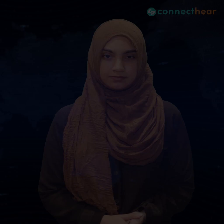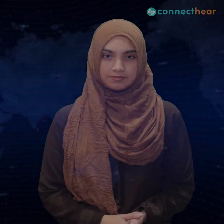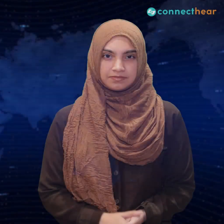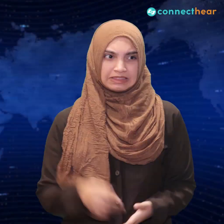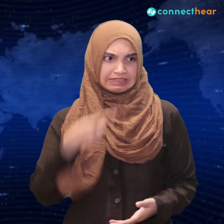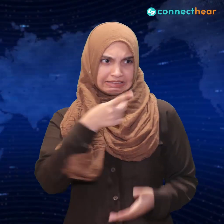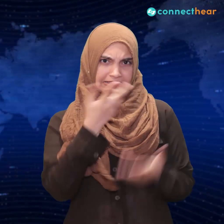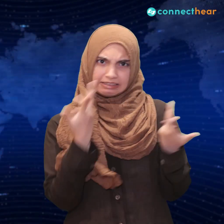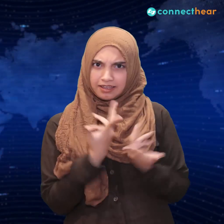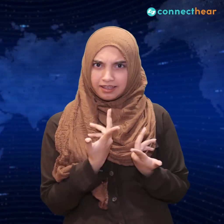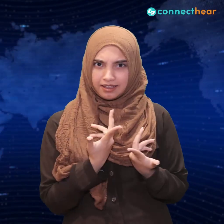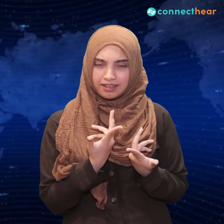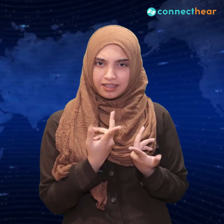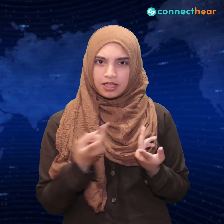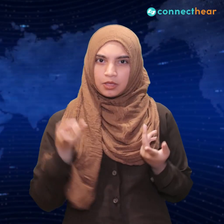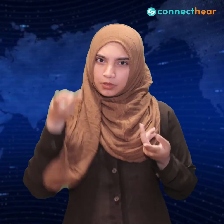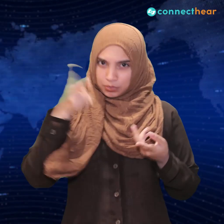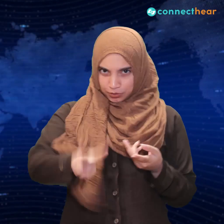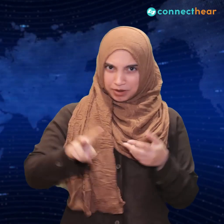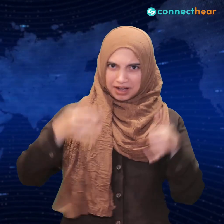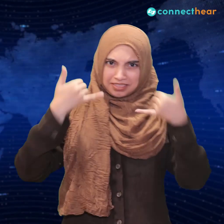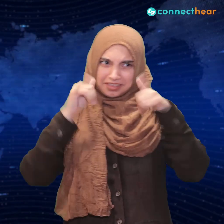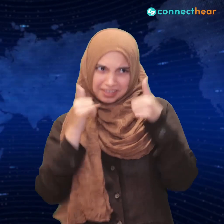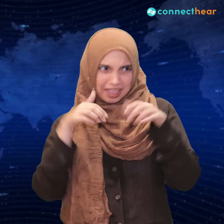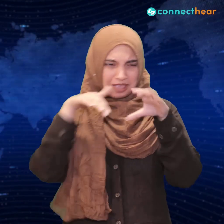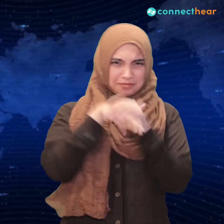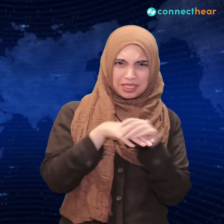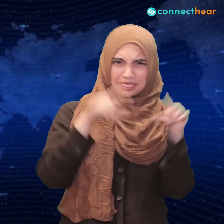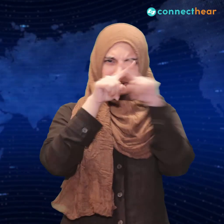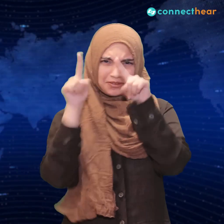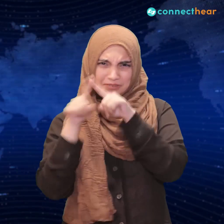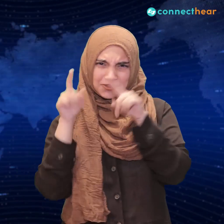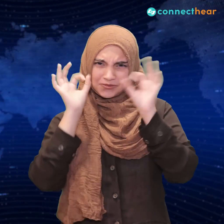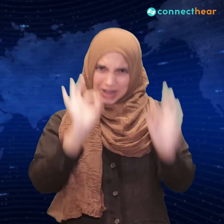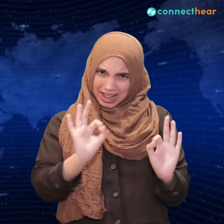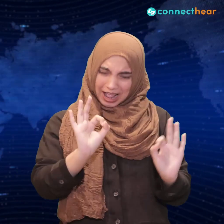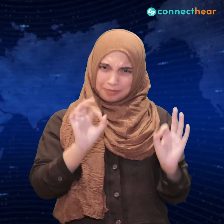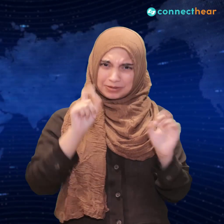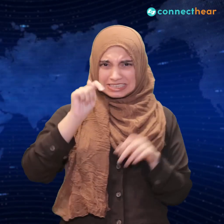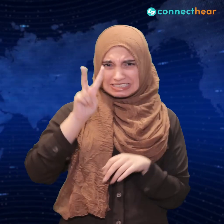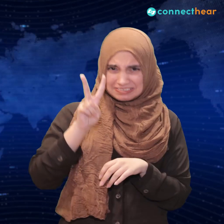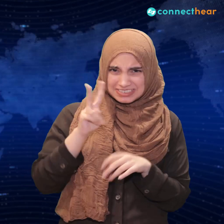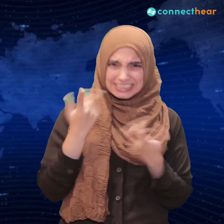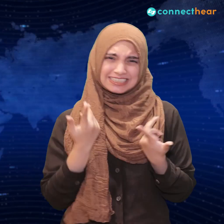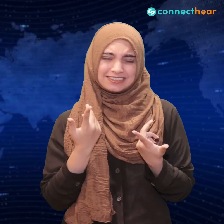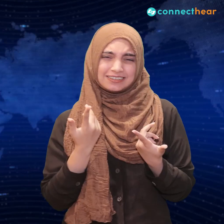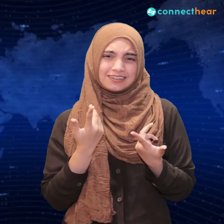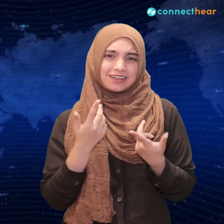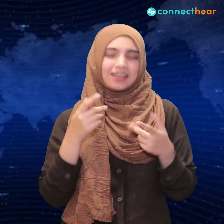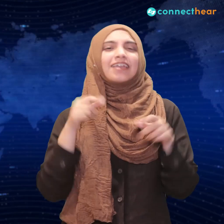What is this? Another battle royale, gory, win the game or you die kind of show? Yeah, why not?